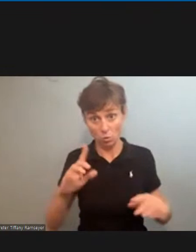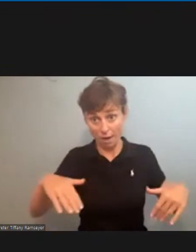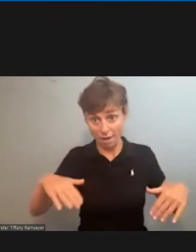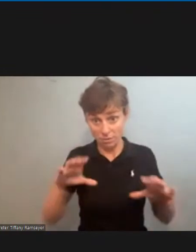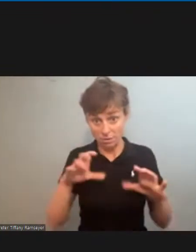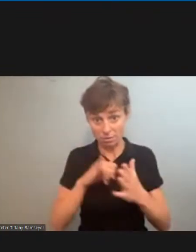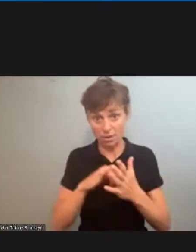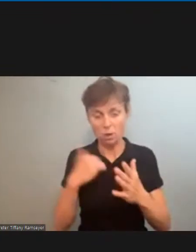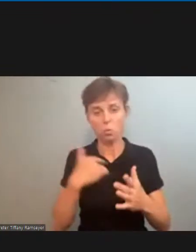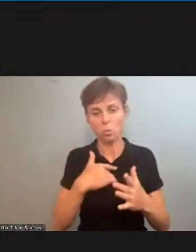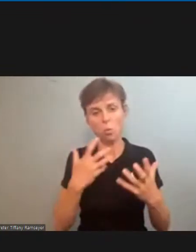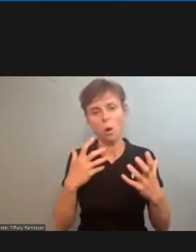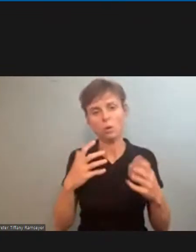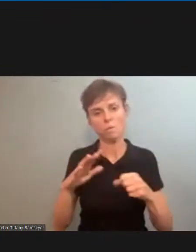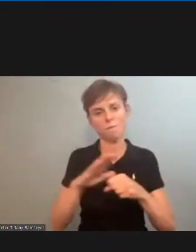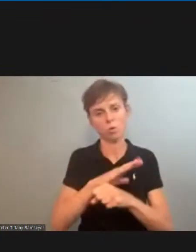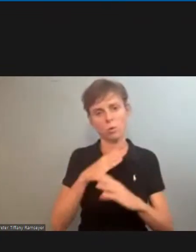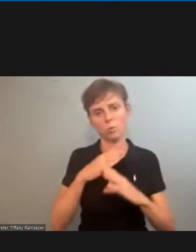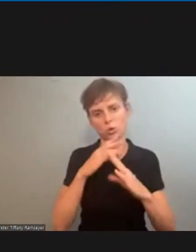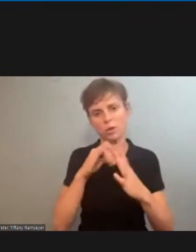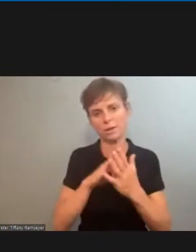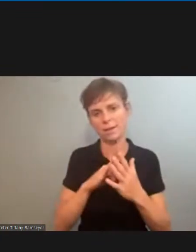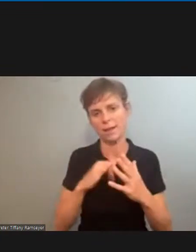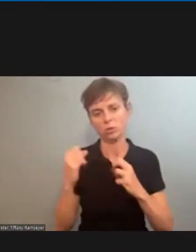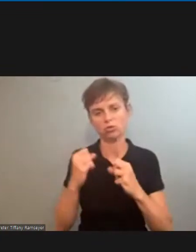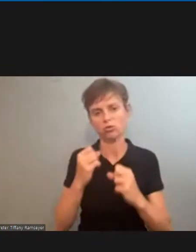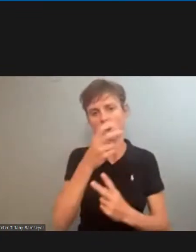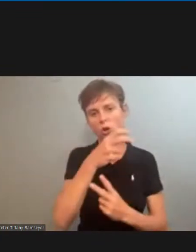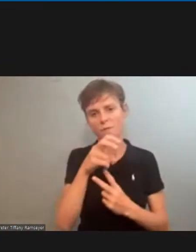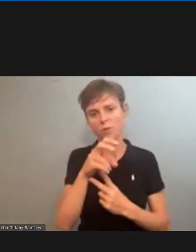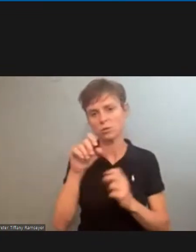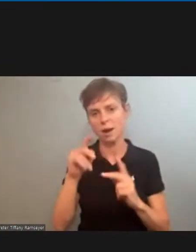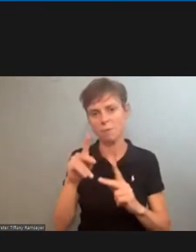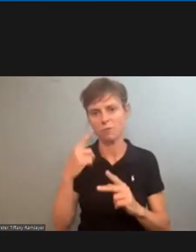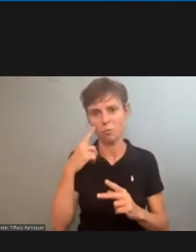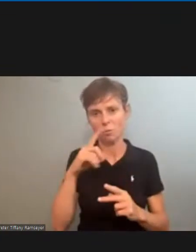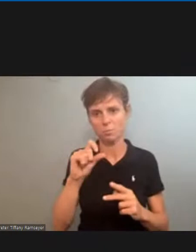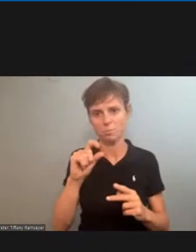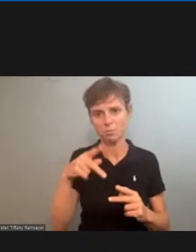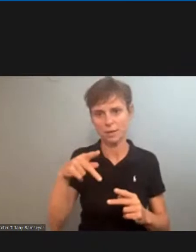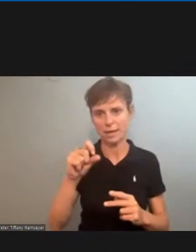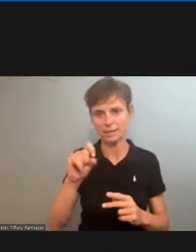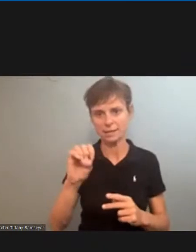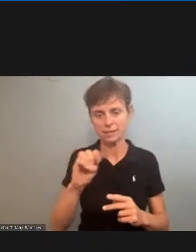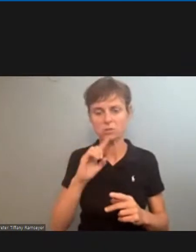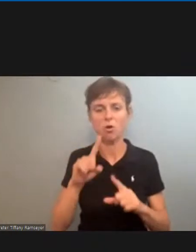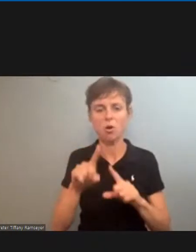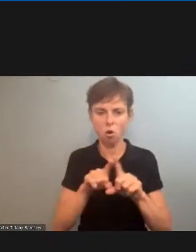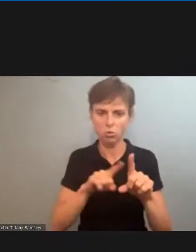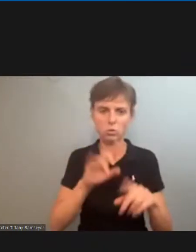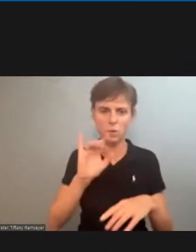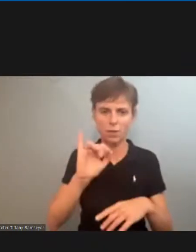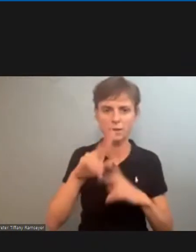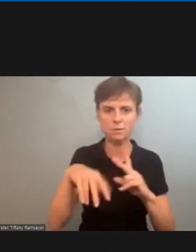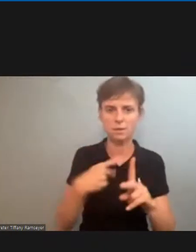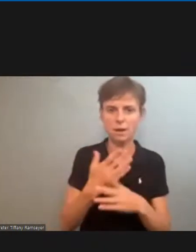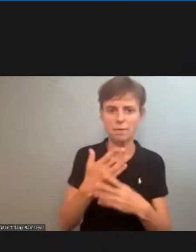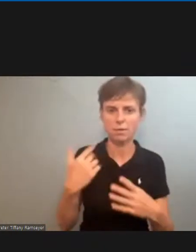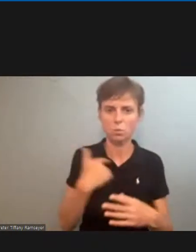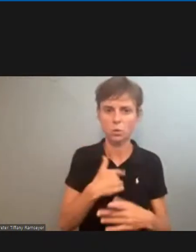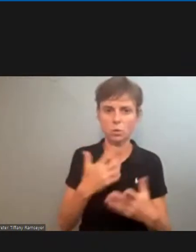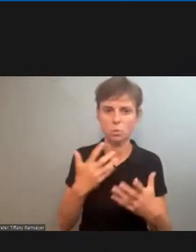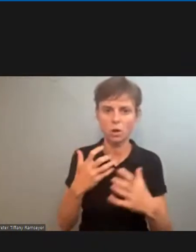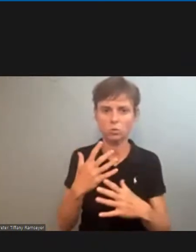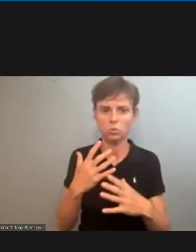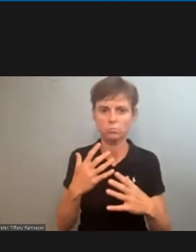we want to fully protect it the strong conversion opportunities of pscs also by those kind of things that that we want to protect